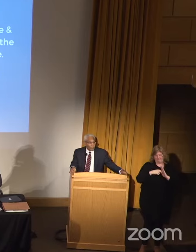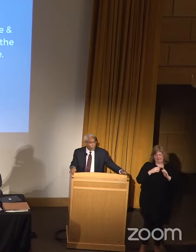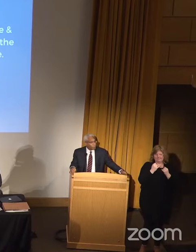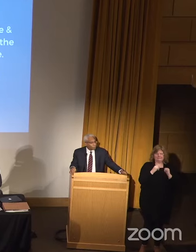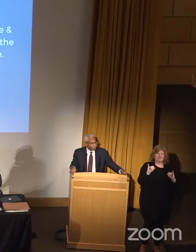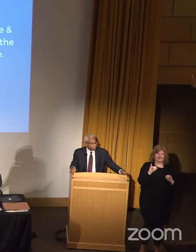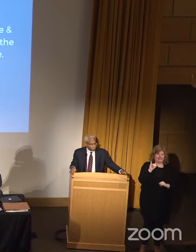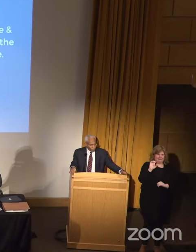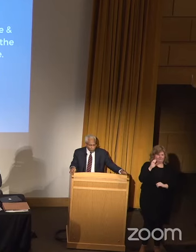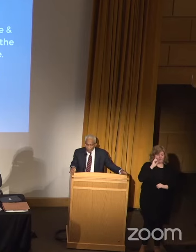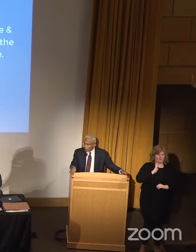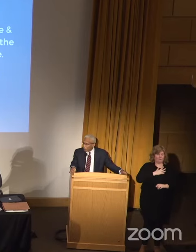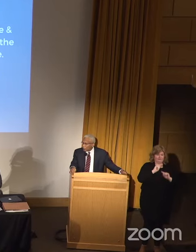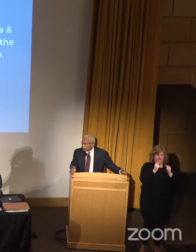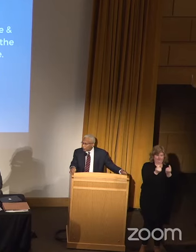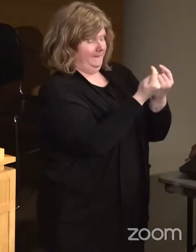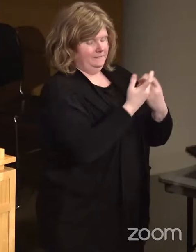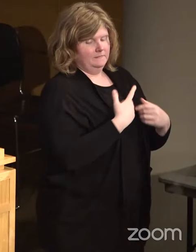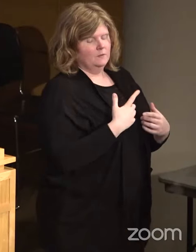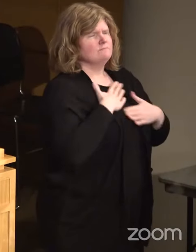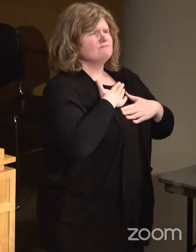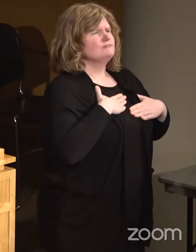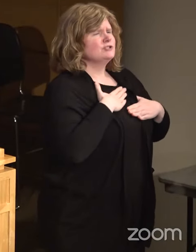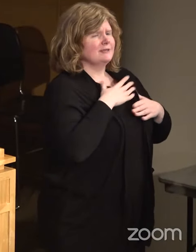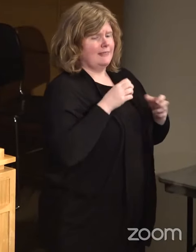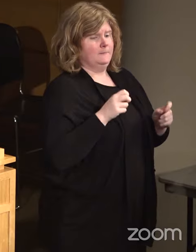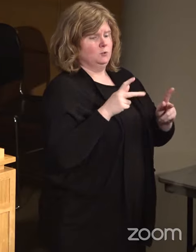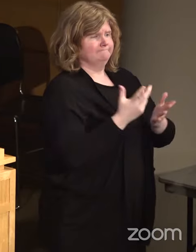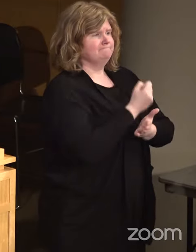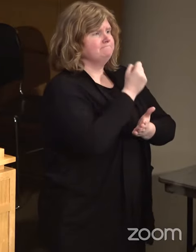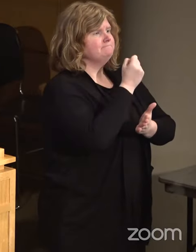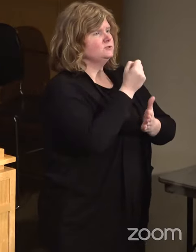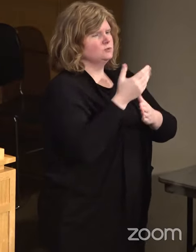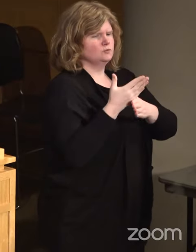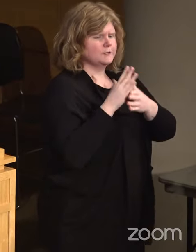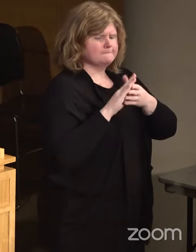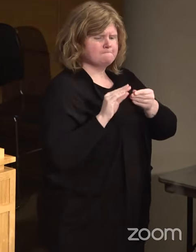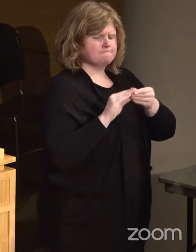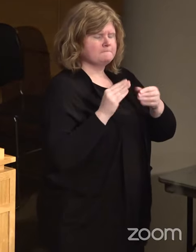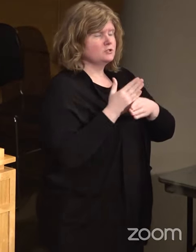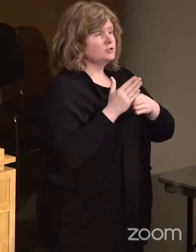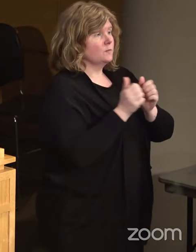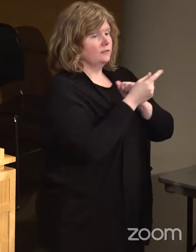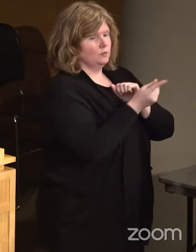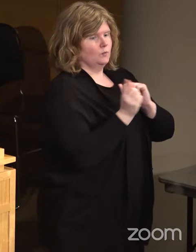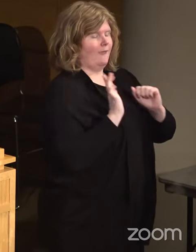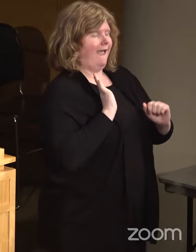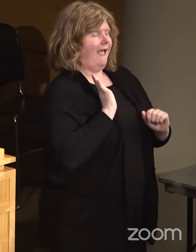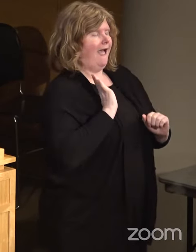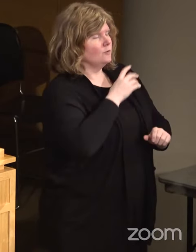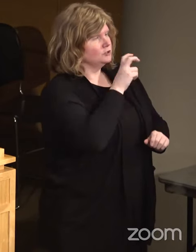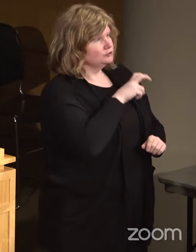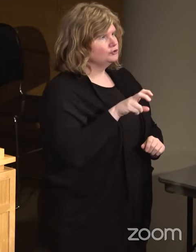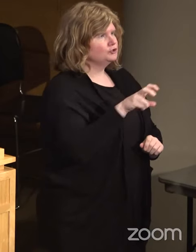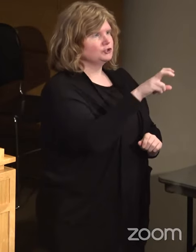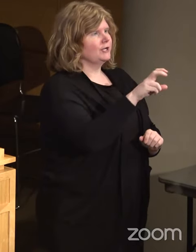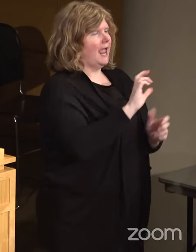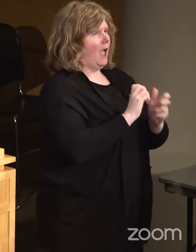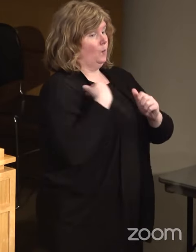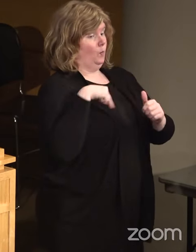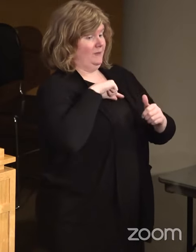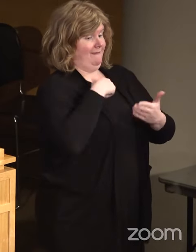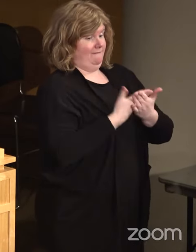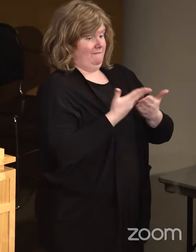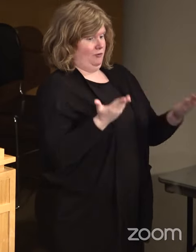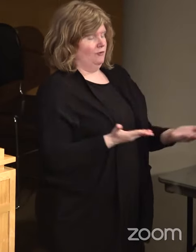our team. We appreciate this opportunity to share with you a little bit the journey that brought us all here together tonight. I